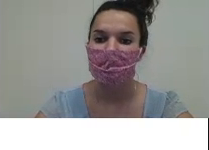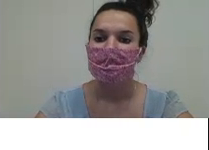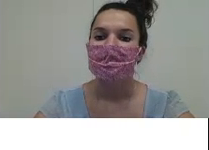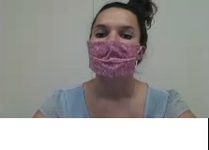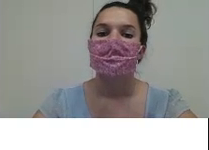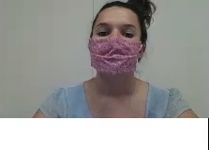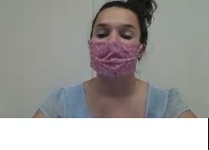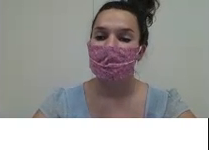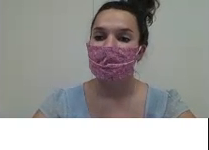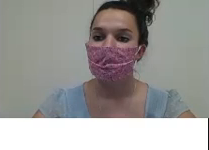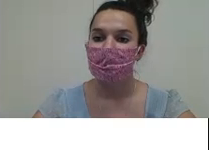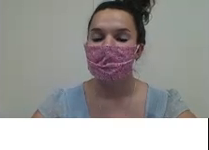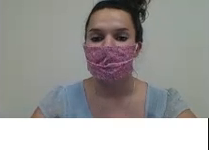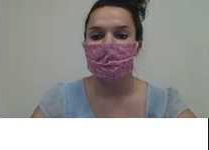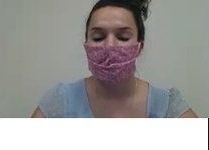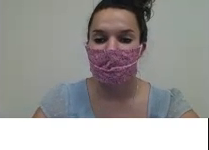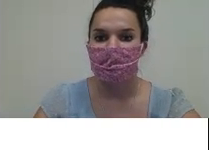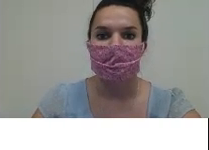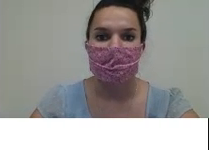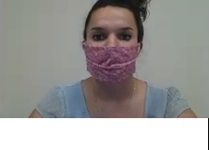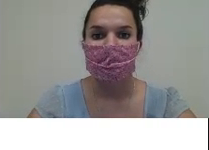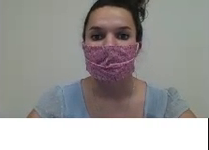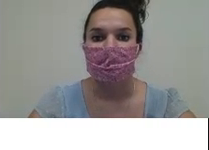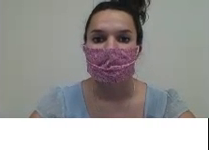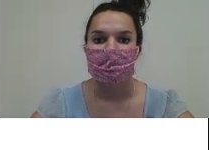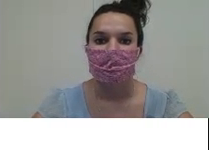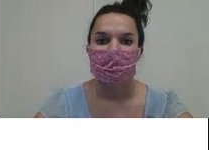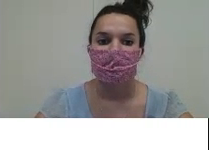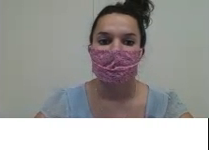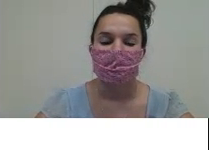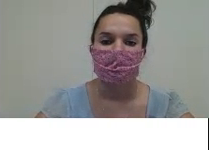the way full. So how many more dots would we need to make it five?